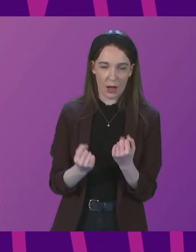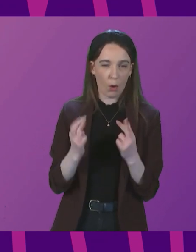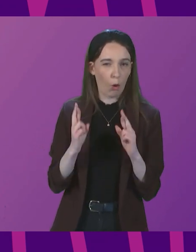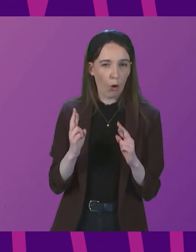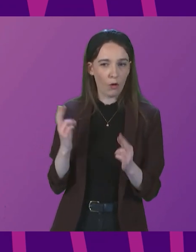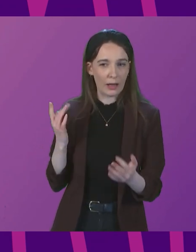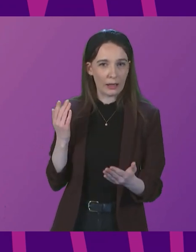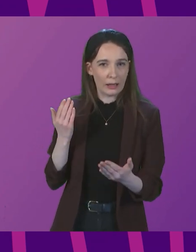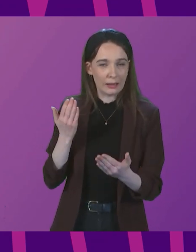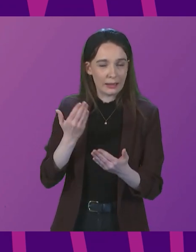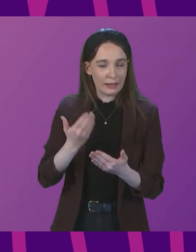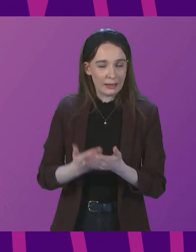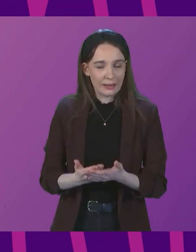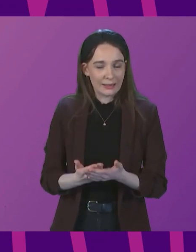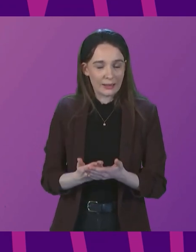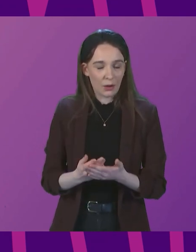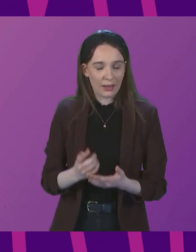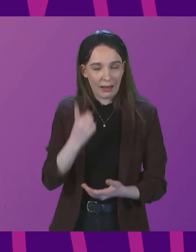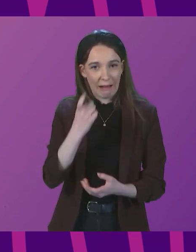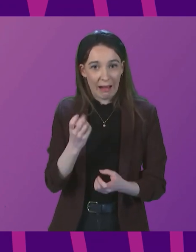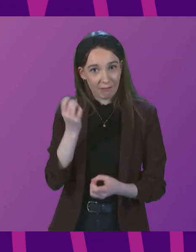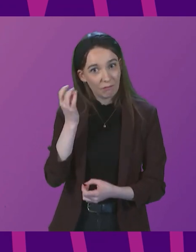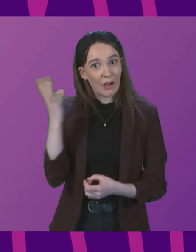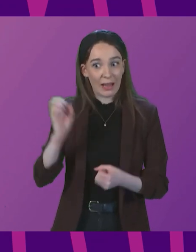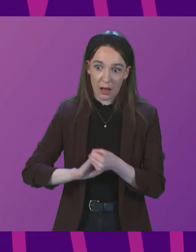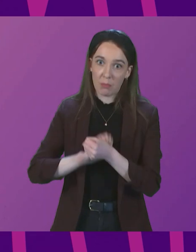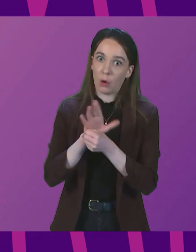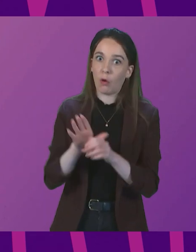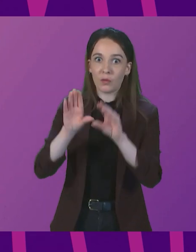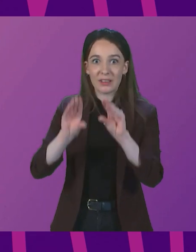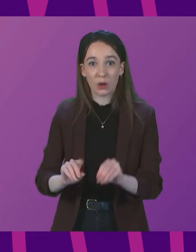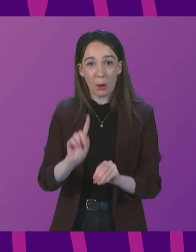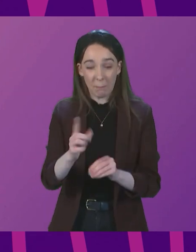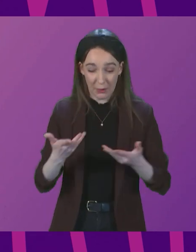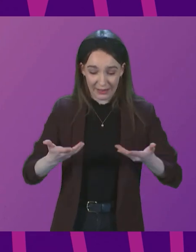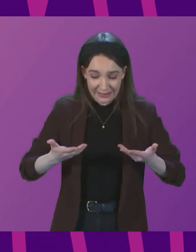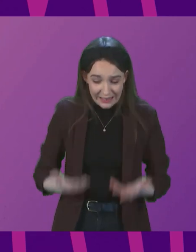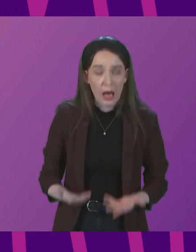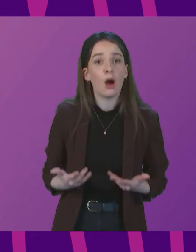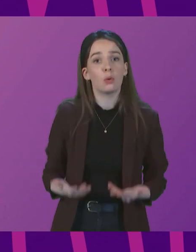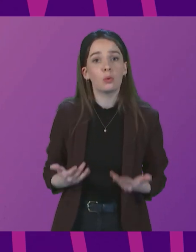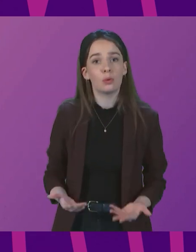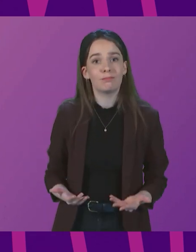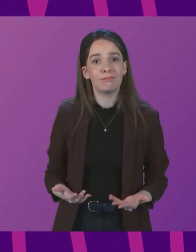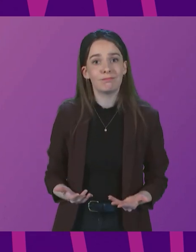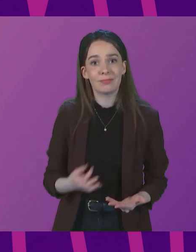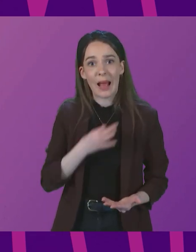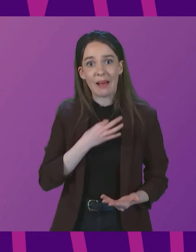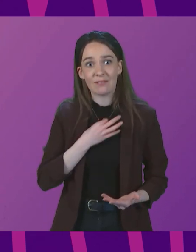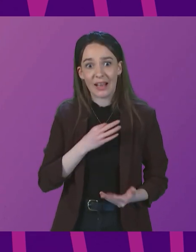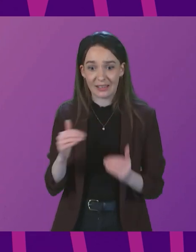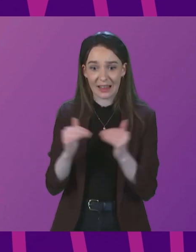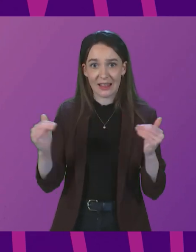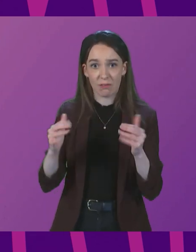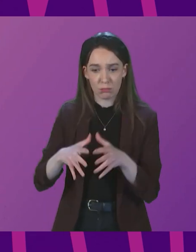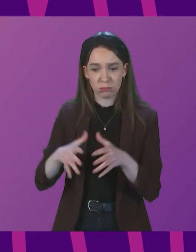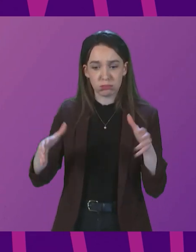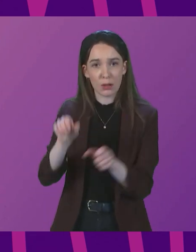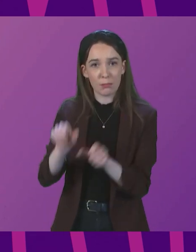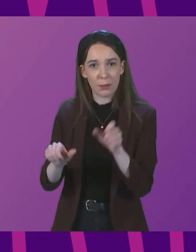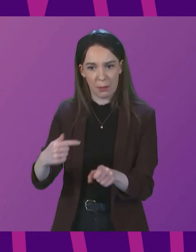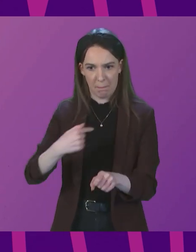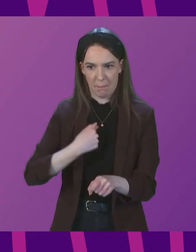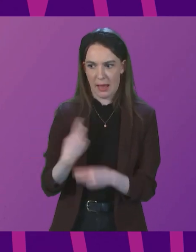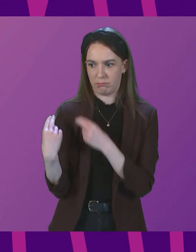all of this is behind us. But right now, while levels of infection are as high, my job, my duty is to take decisions